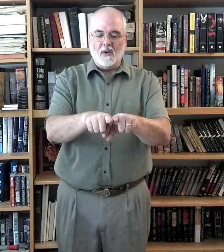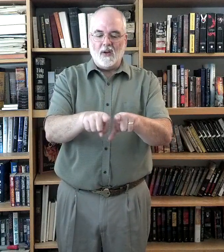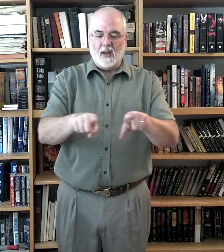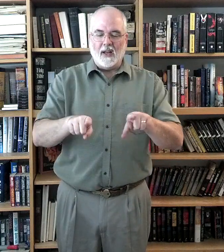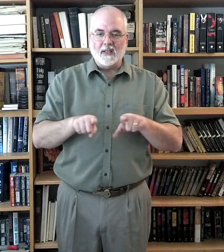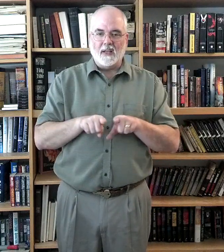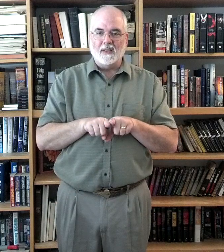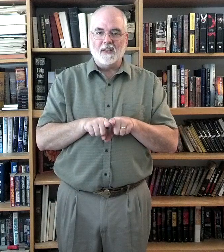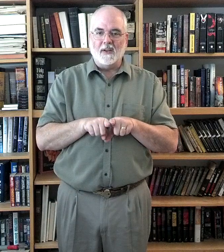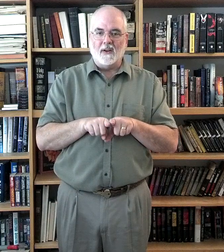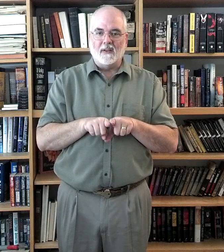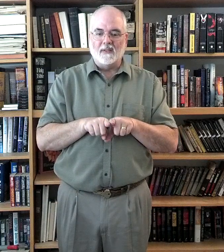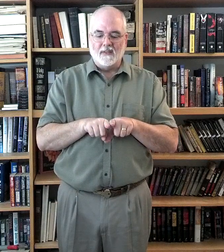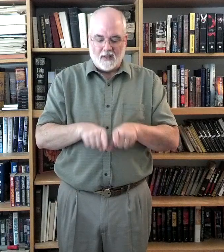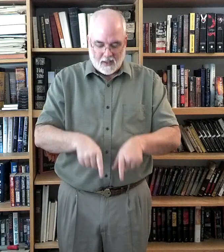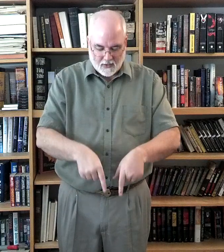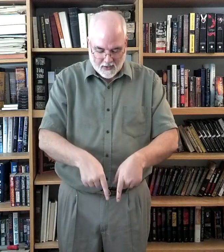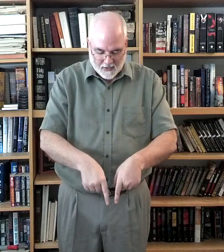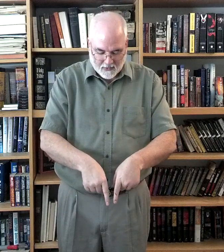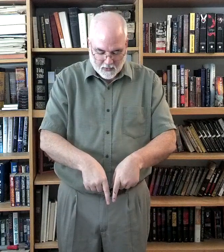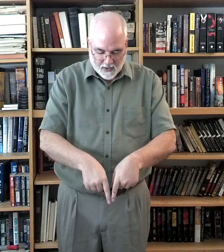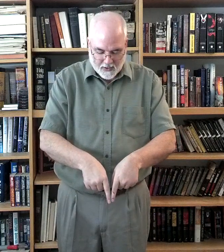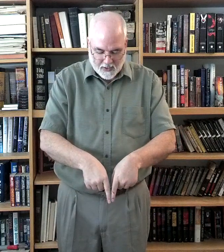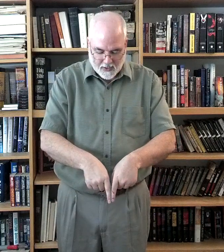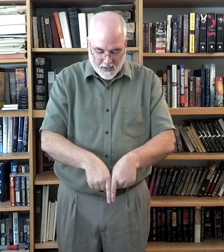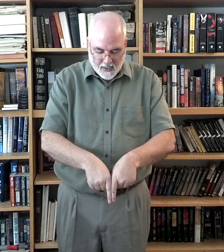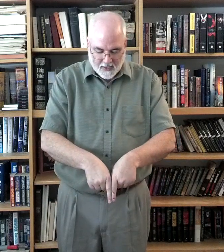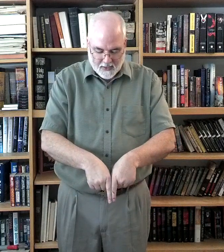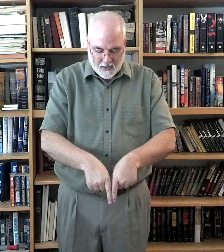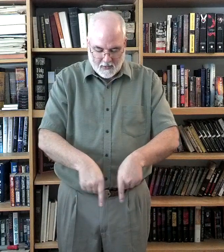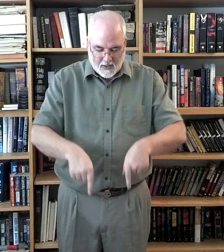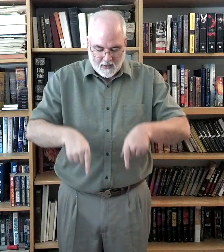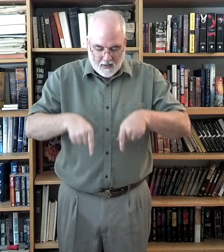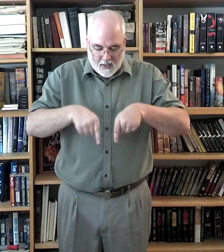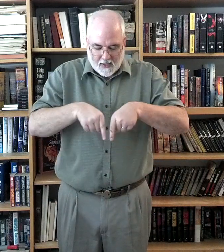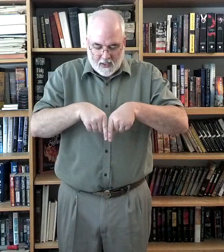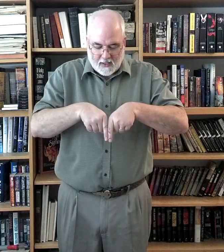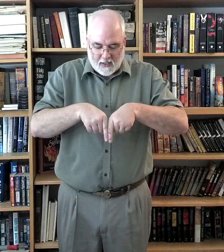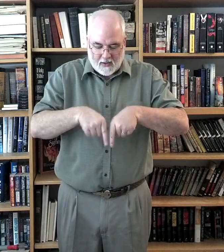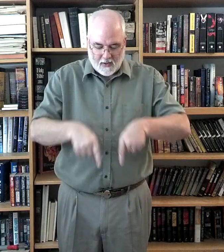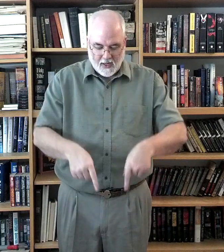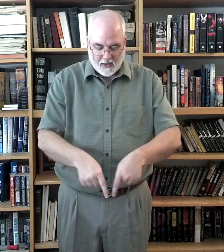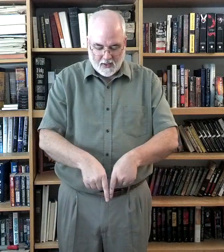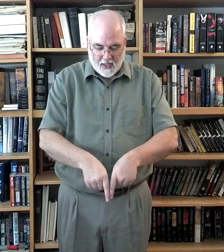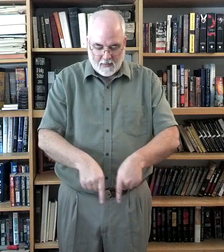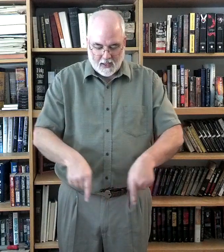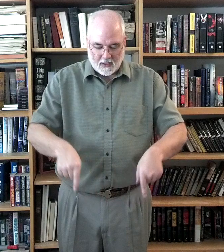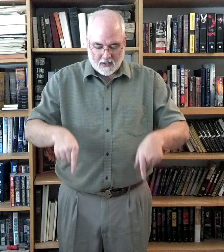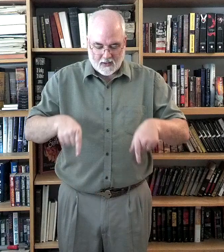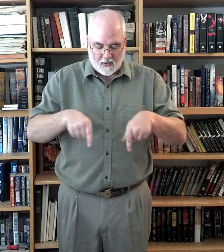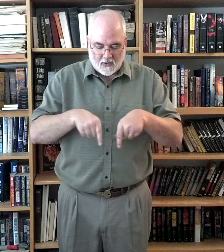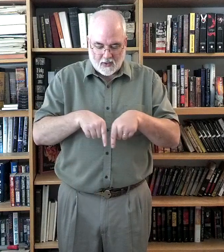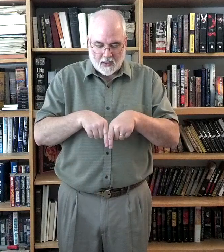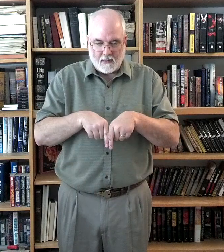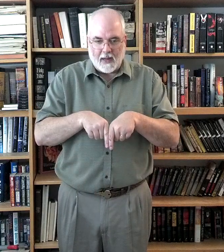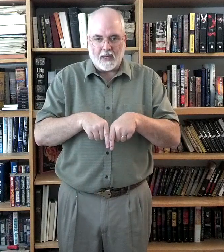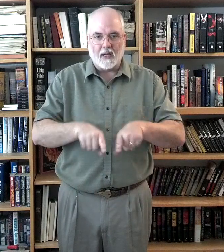as it is here. I'll do it kind of so you can see it. Same here as it is here. Just kind of make a little circle and come back together.